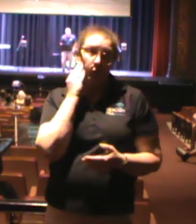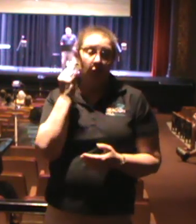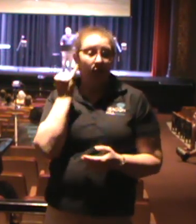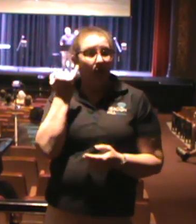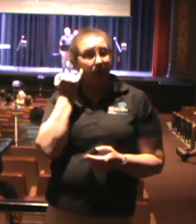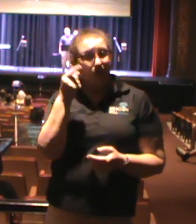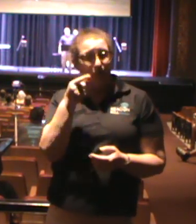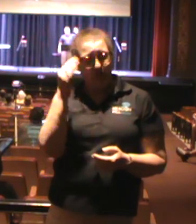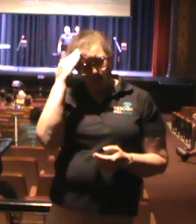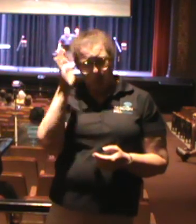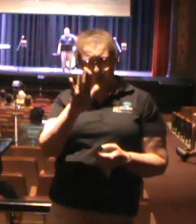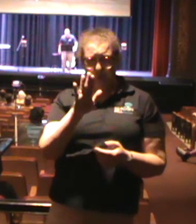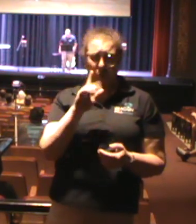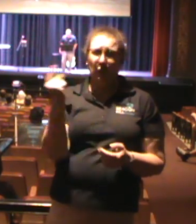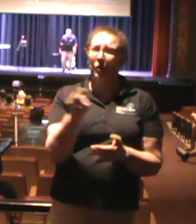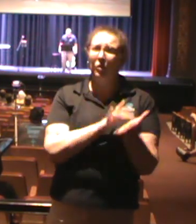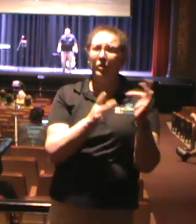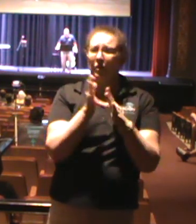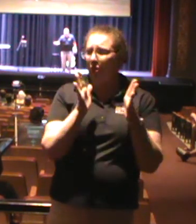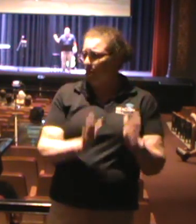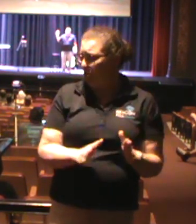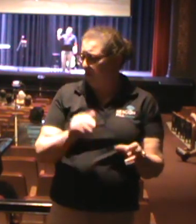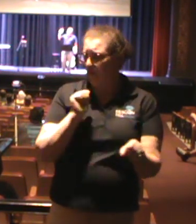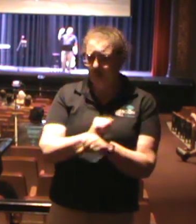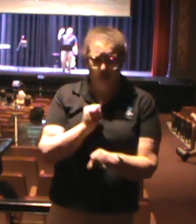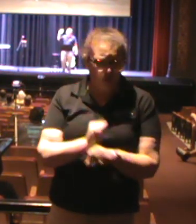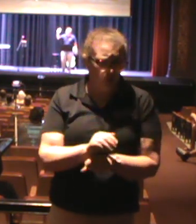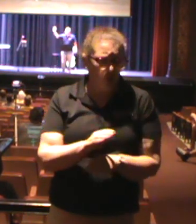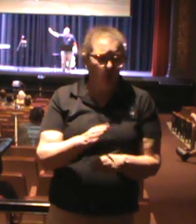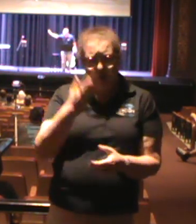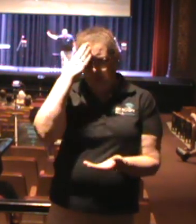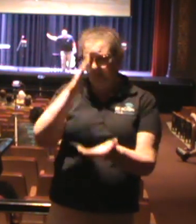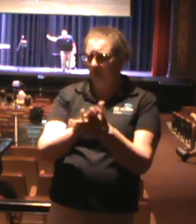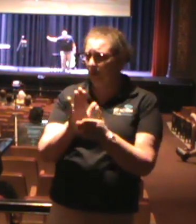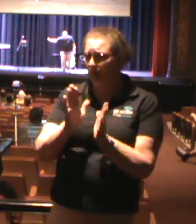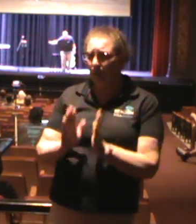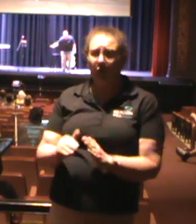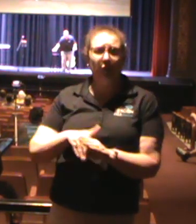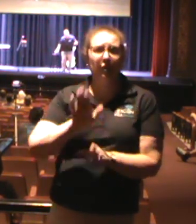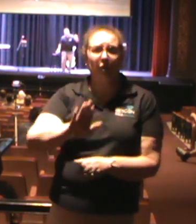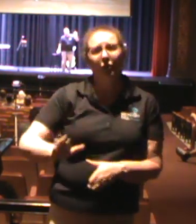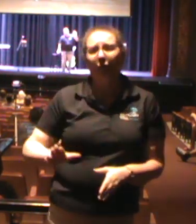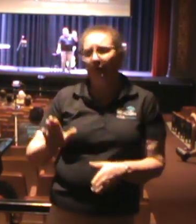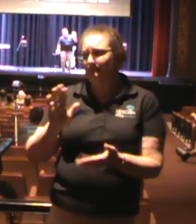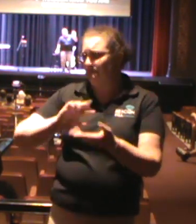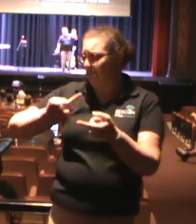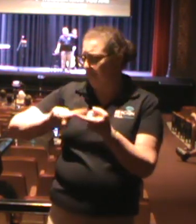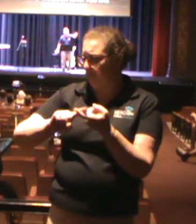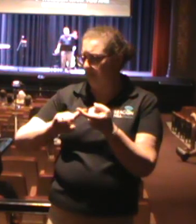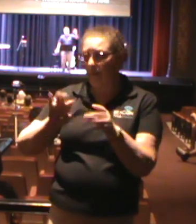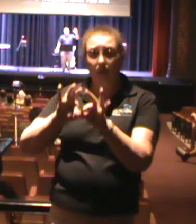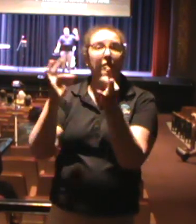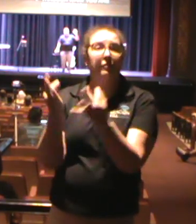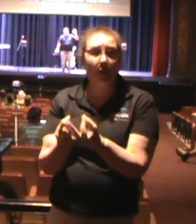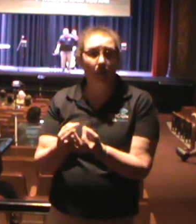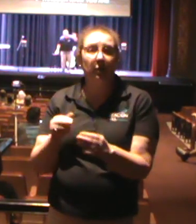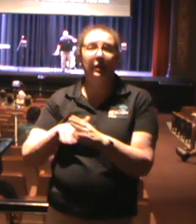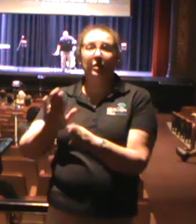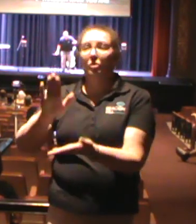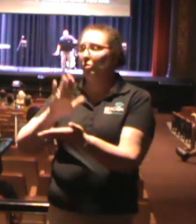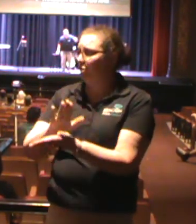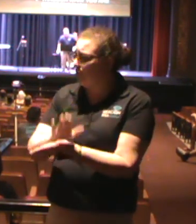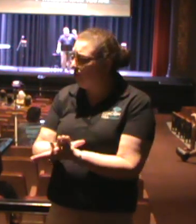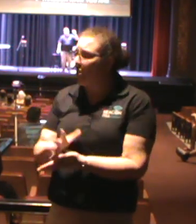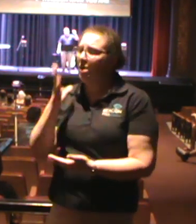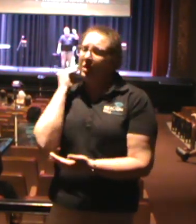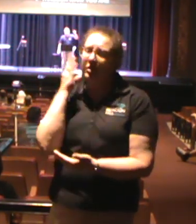work, when you think you're the only believer in your family, when you think you're the only Christian in your school, when you're the only one going through what you're